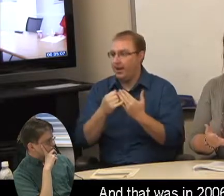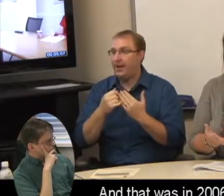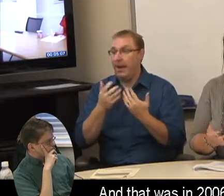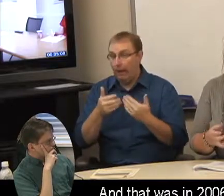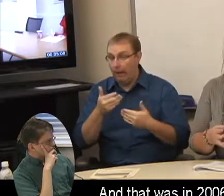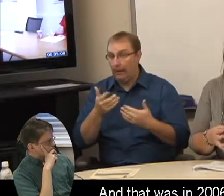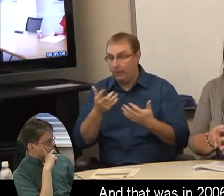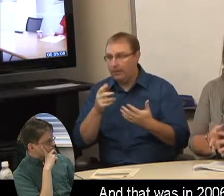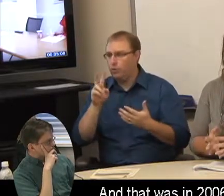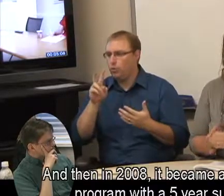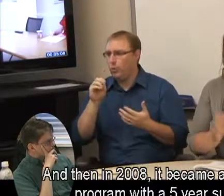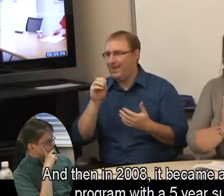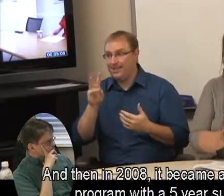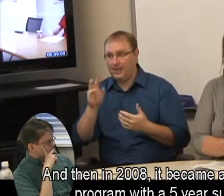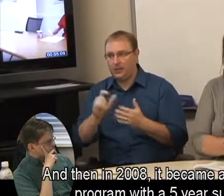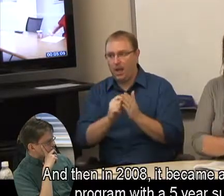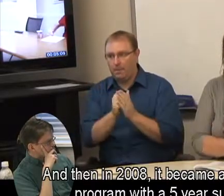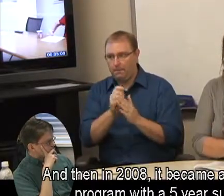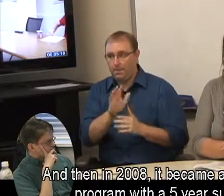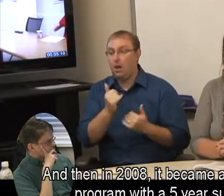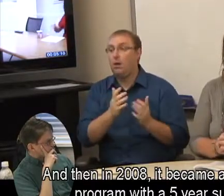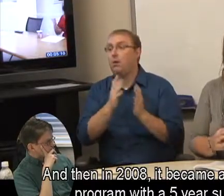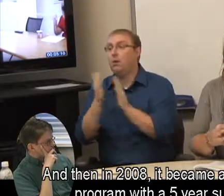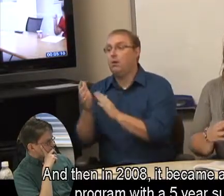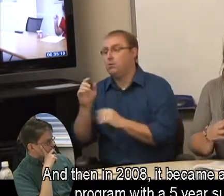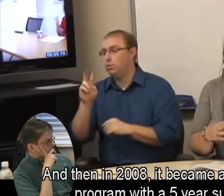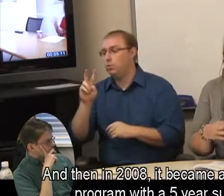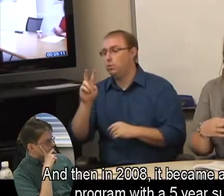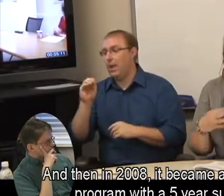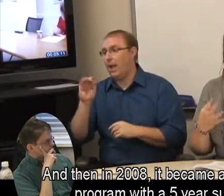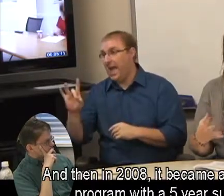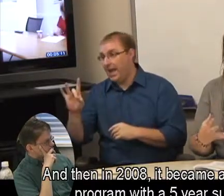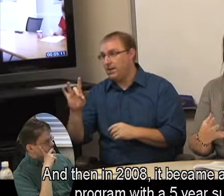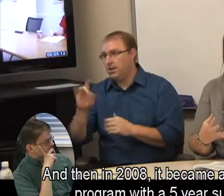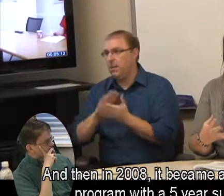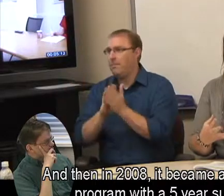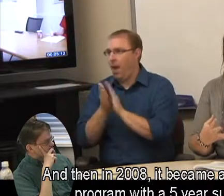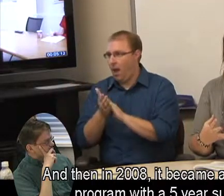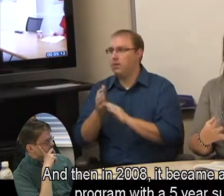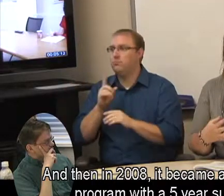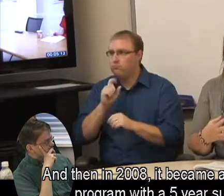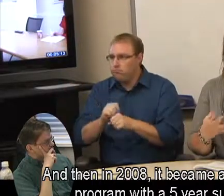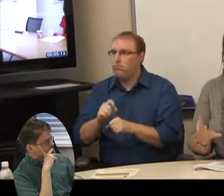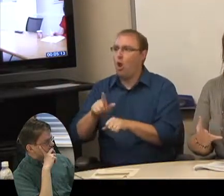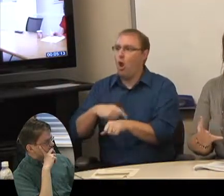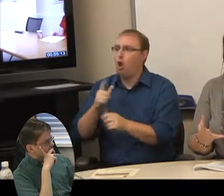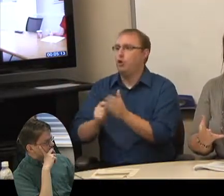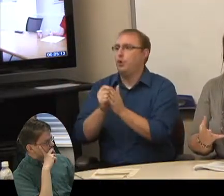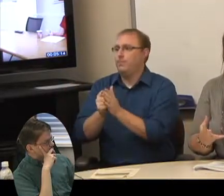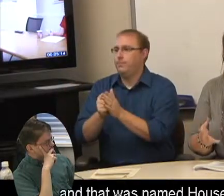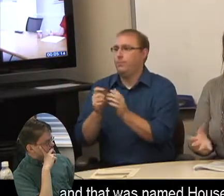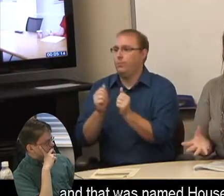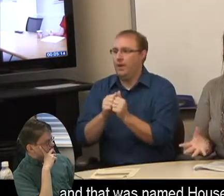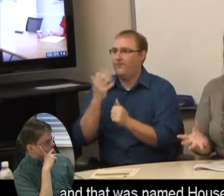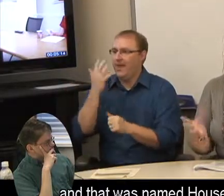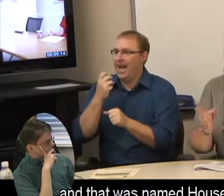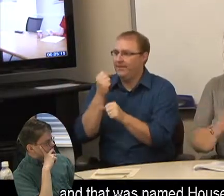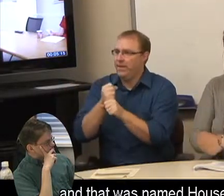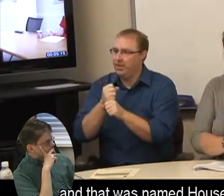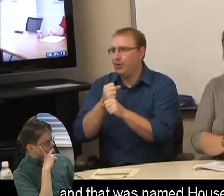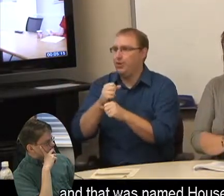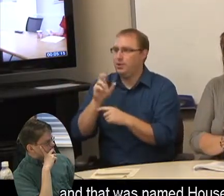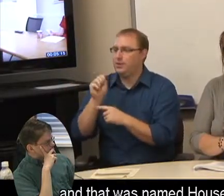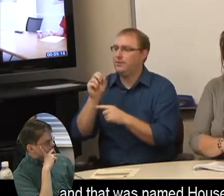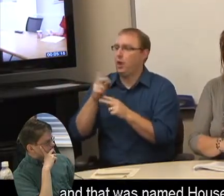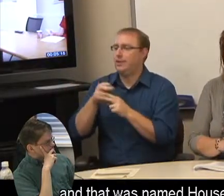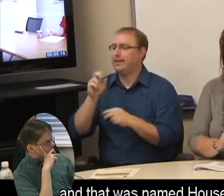2006. And then in 2008, it became a long-term program with a five-year sunset, and that was named House